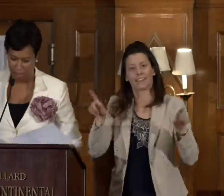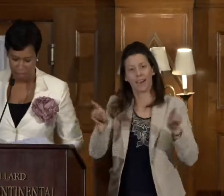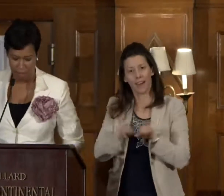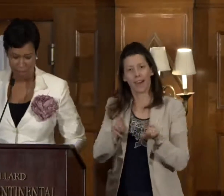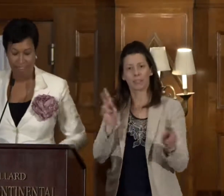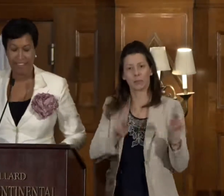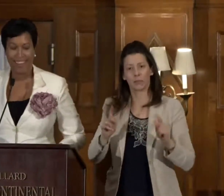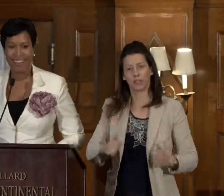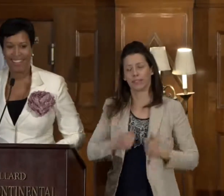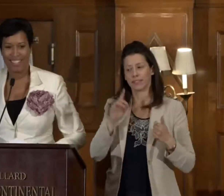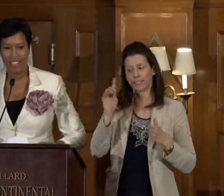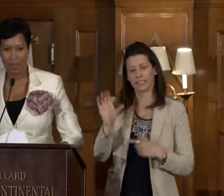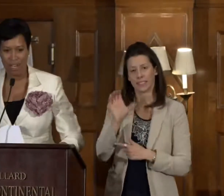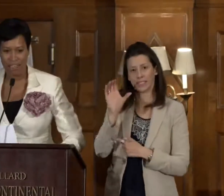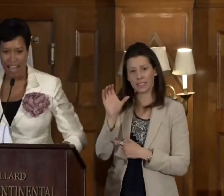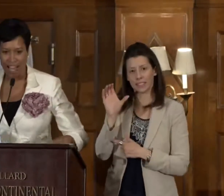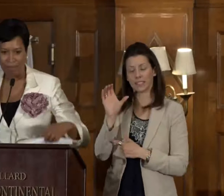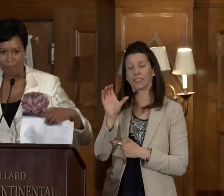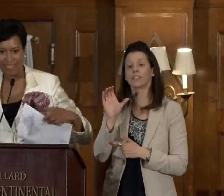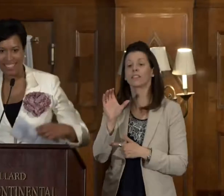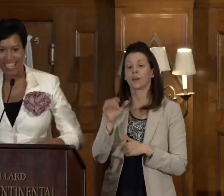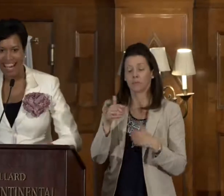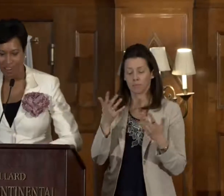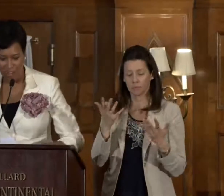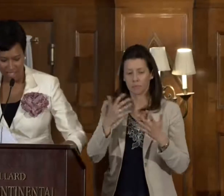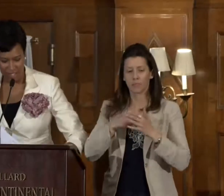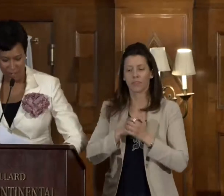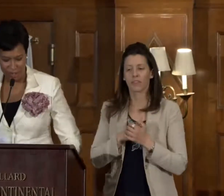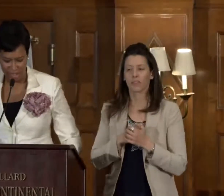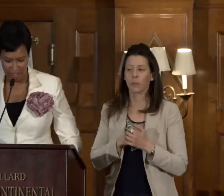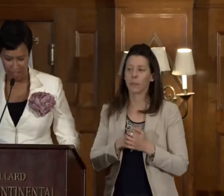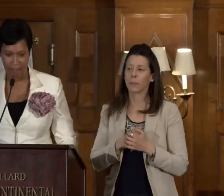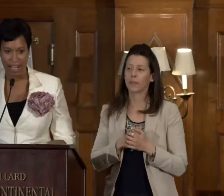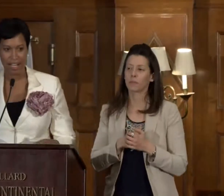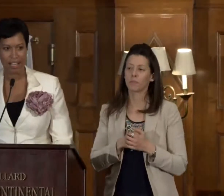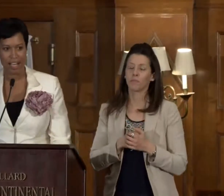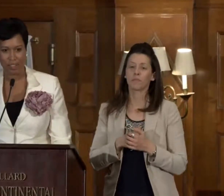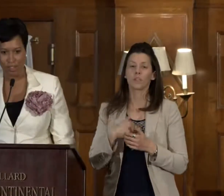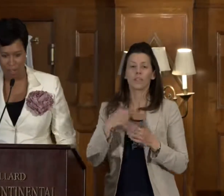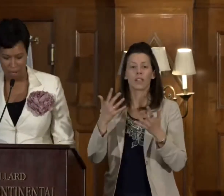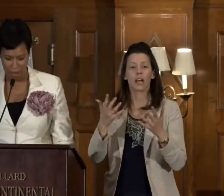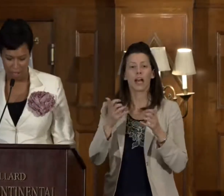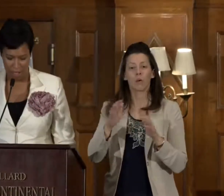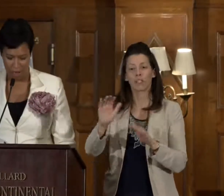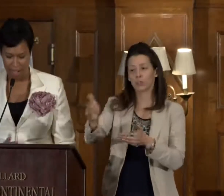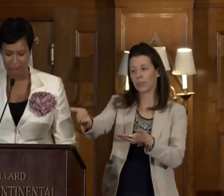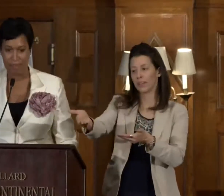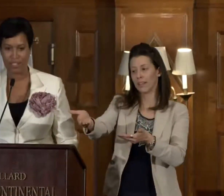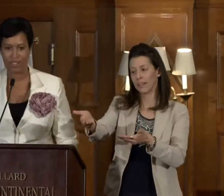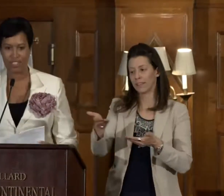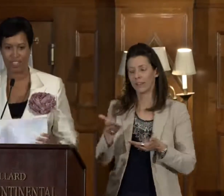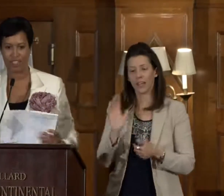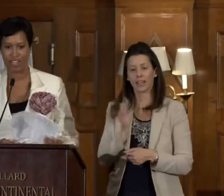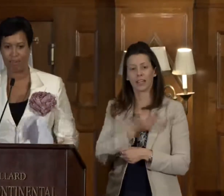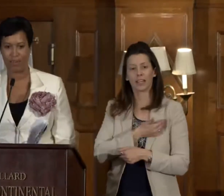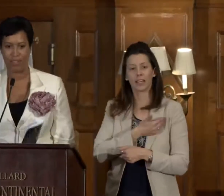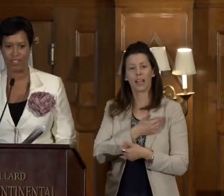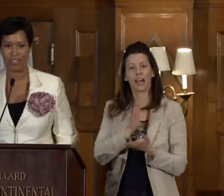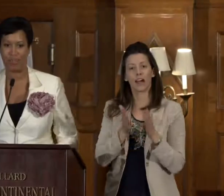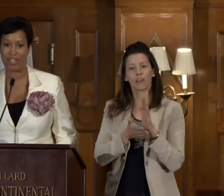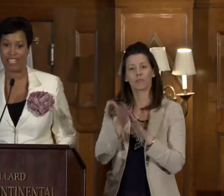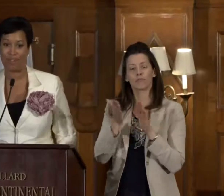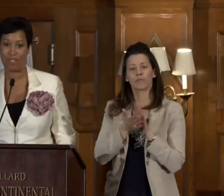of Columbia. So with that, I want to invite to the podium our mistress of